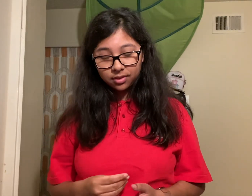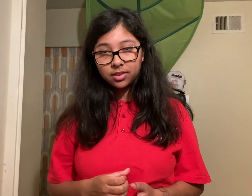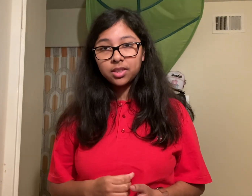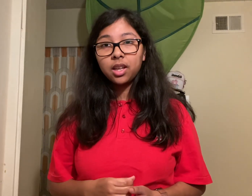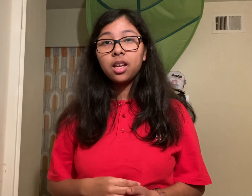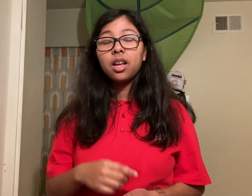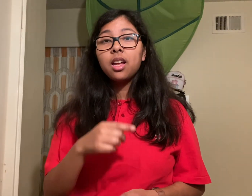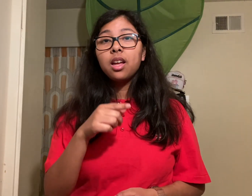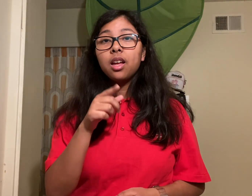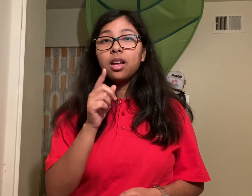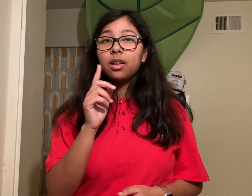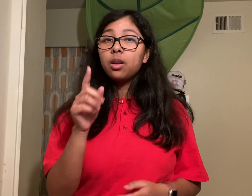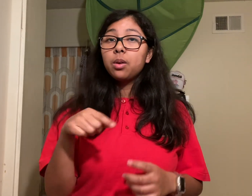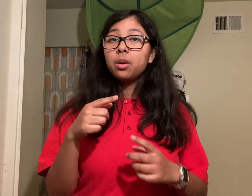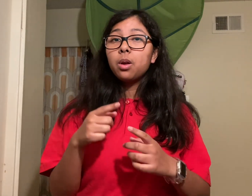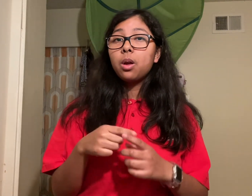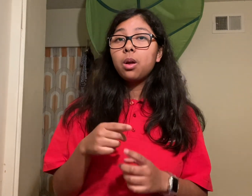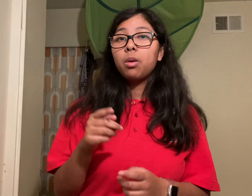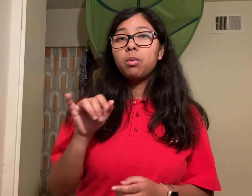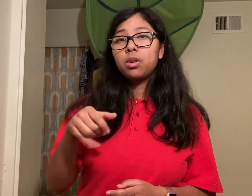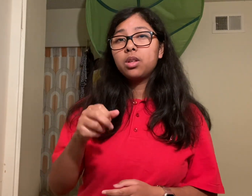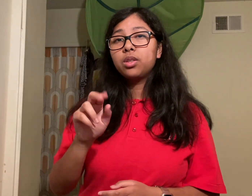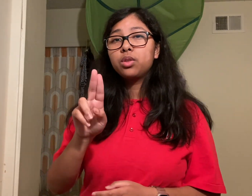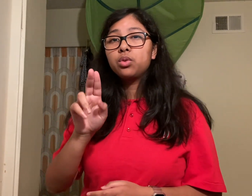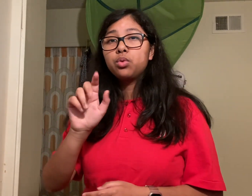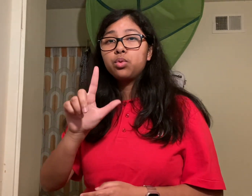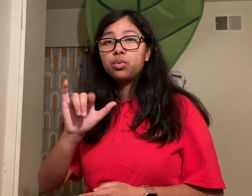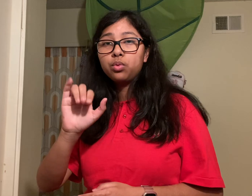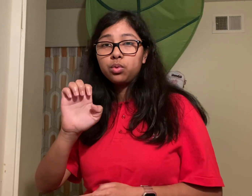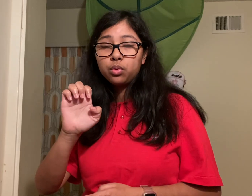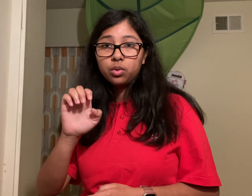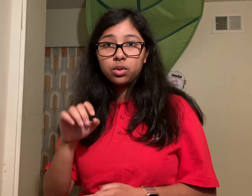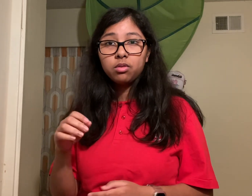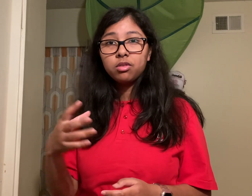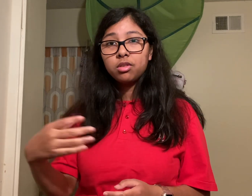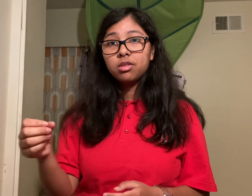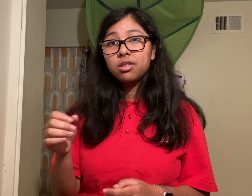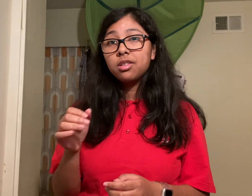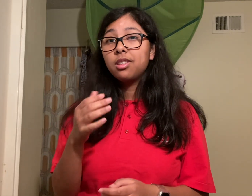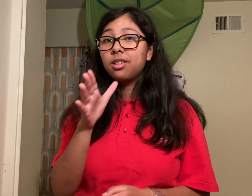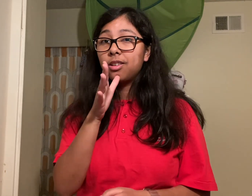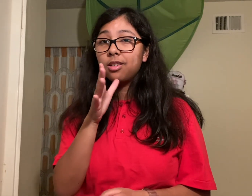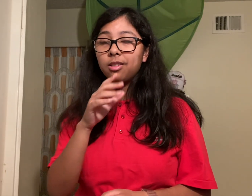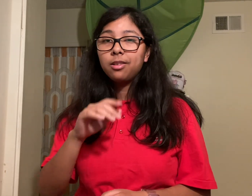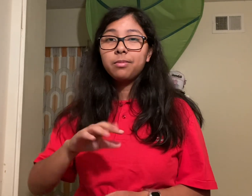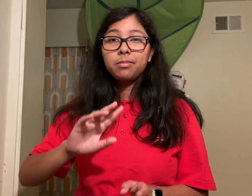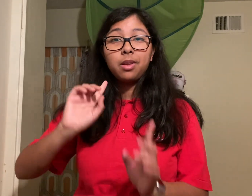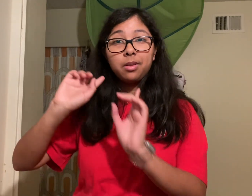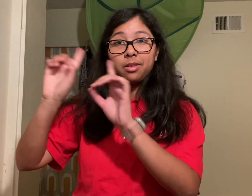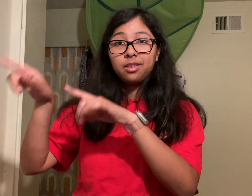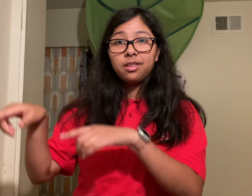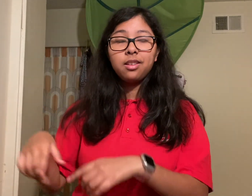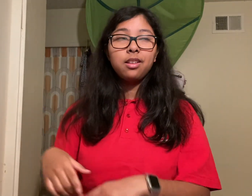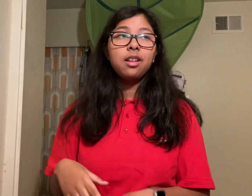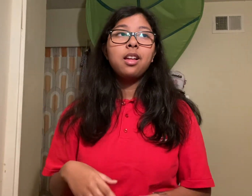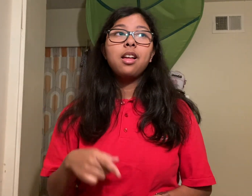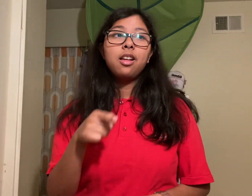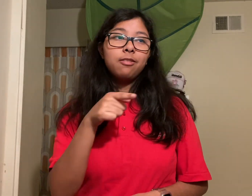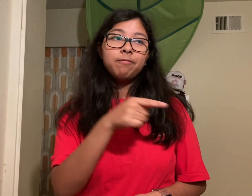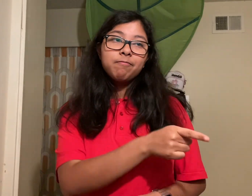the cupboard doors where the food was kept well Barbara had a feast she ate everything she could that she could